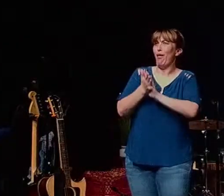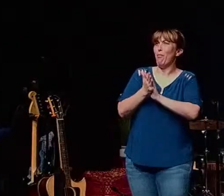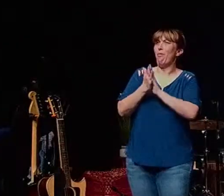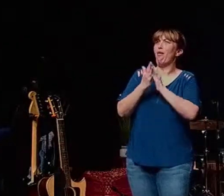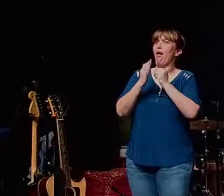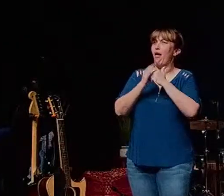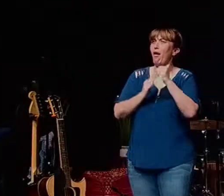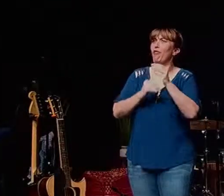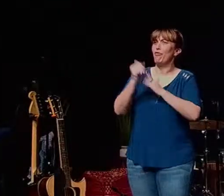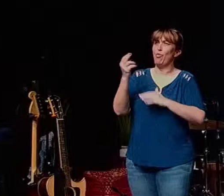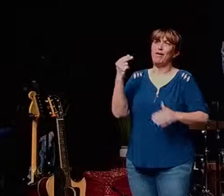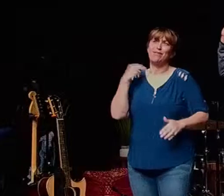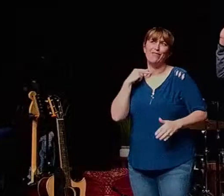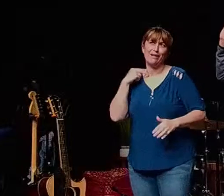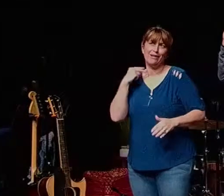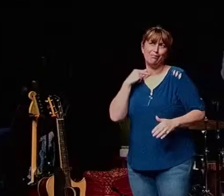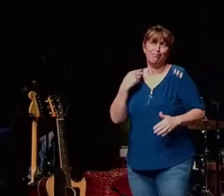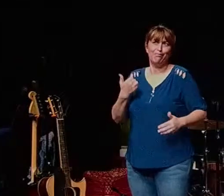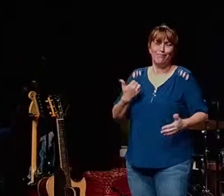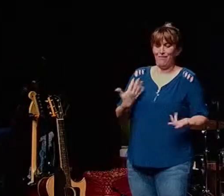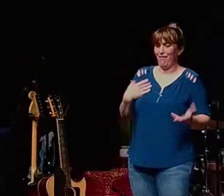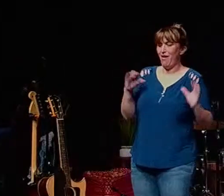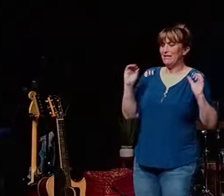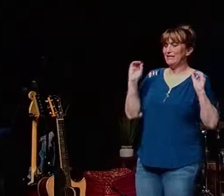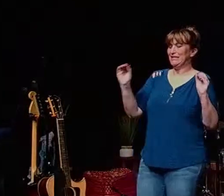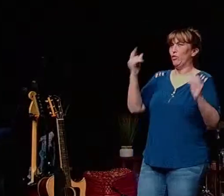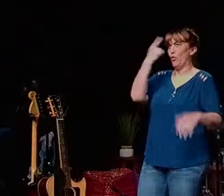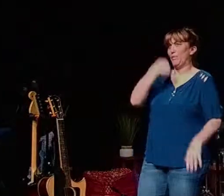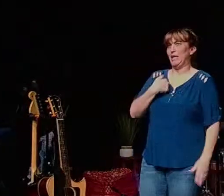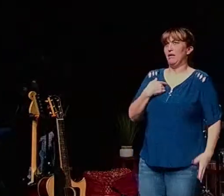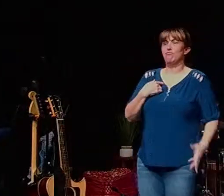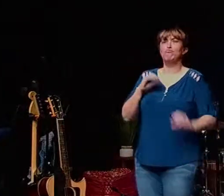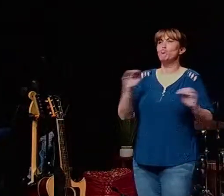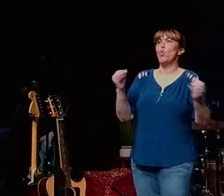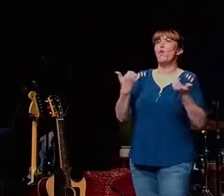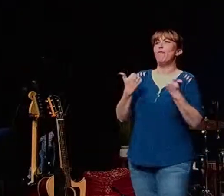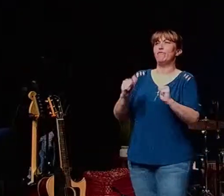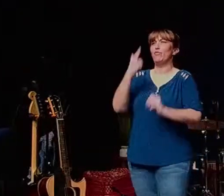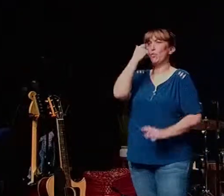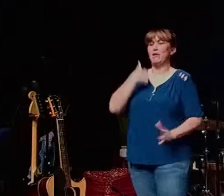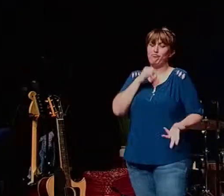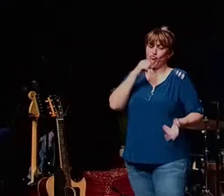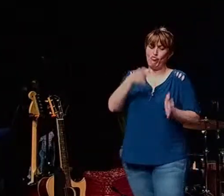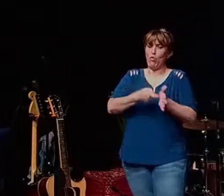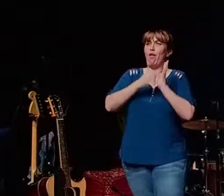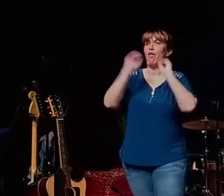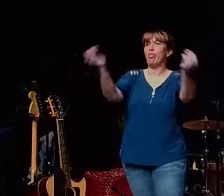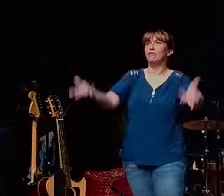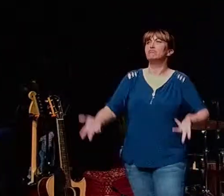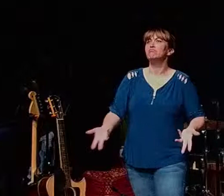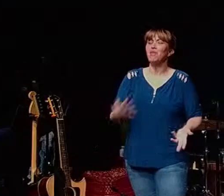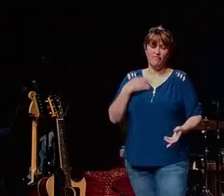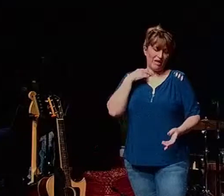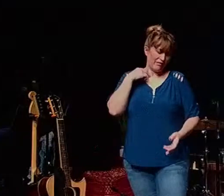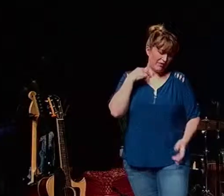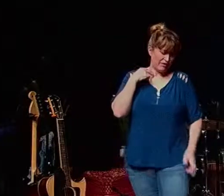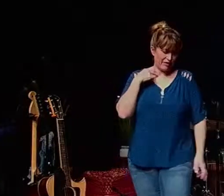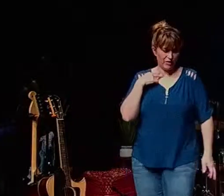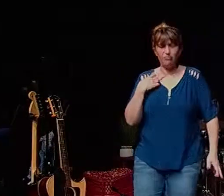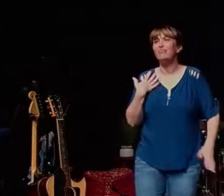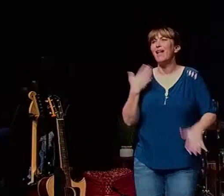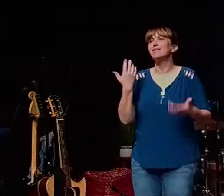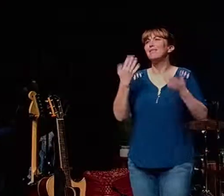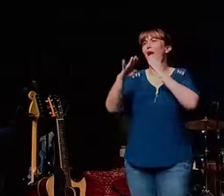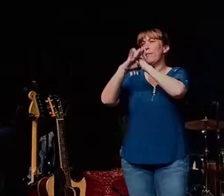a victim because it requires zero on your part zero effort right and you fall into a victim mentality that's the obstacle for